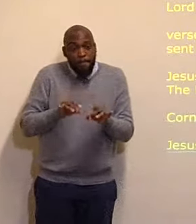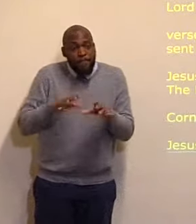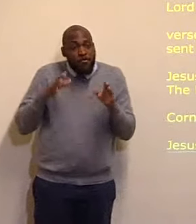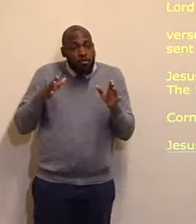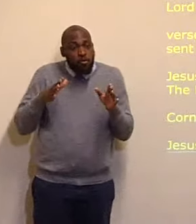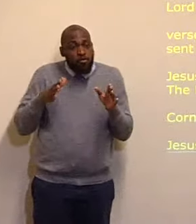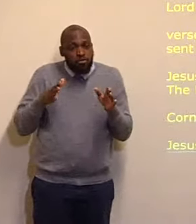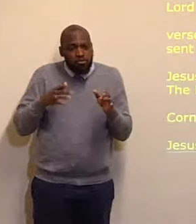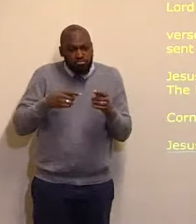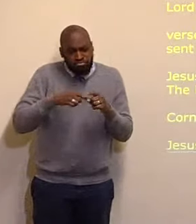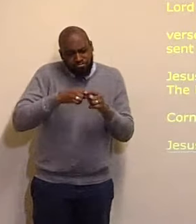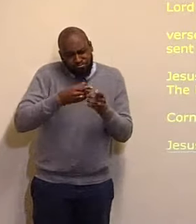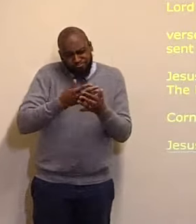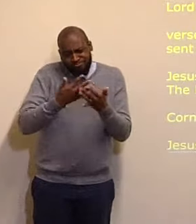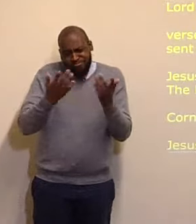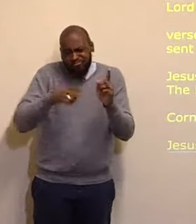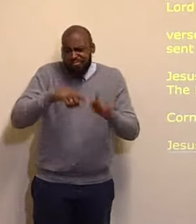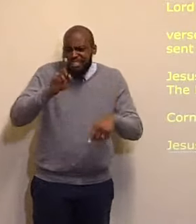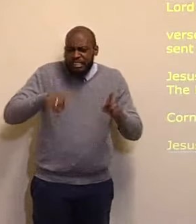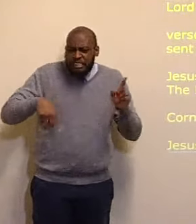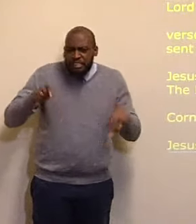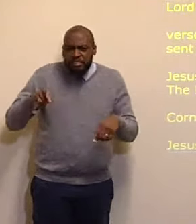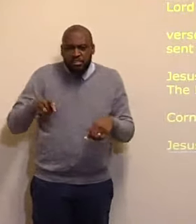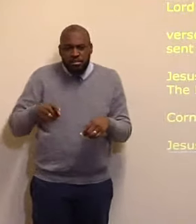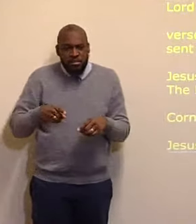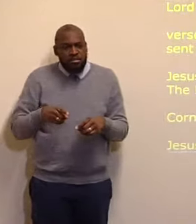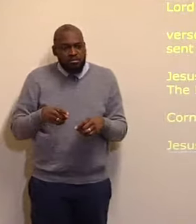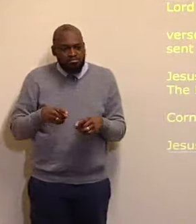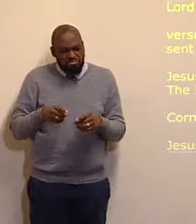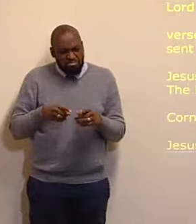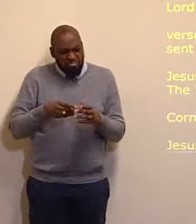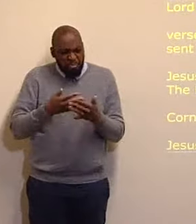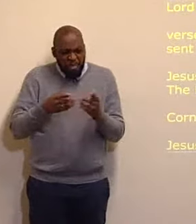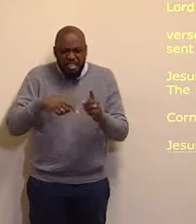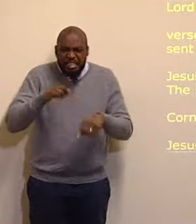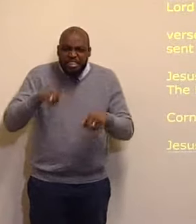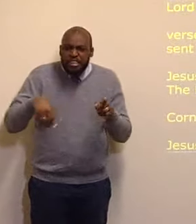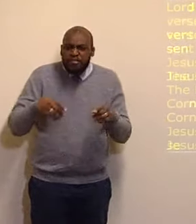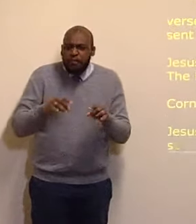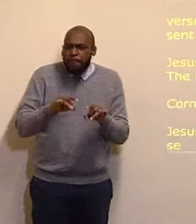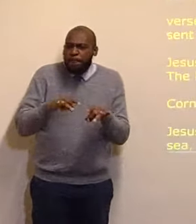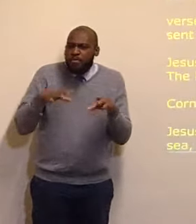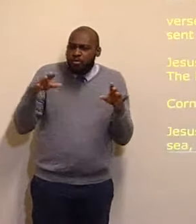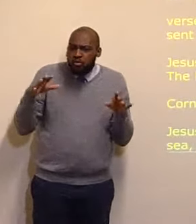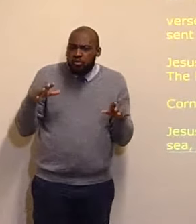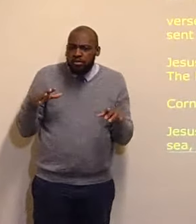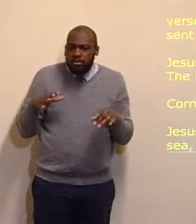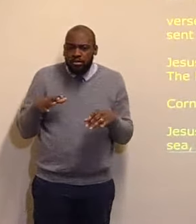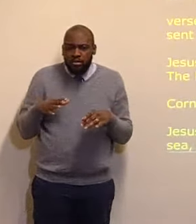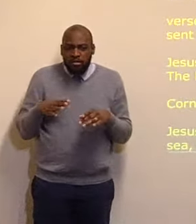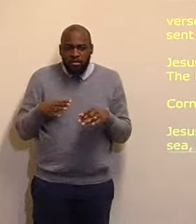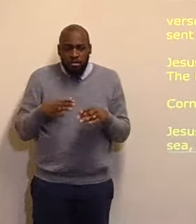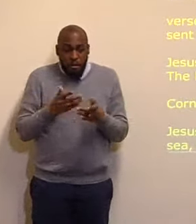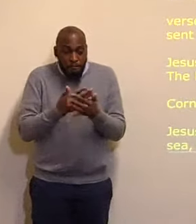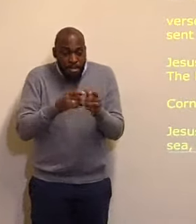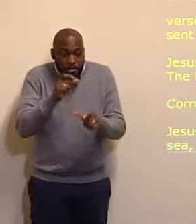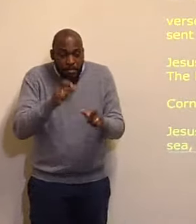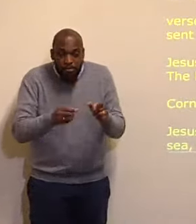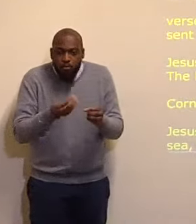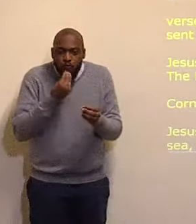he fed 5,000, with five dogs, and two fish. He healed the sick, oh my dear friends,